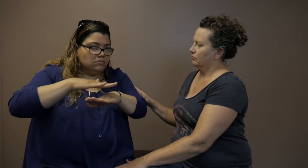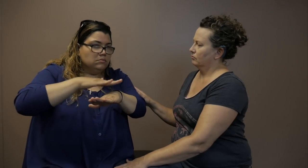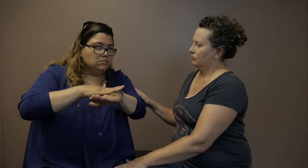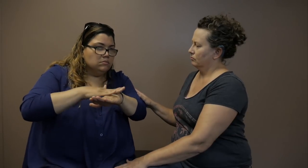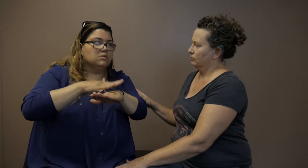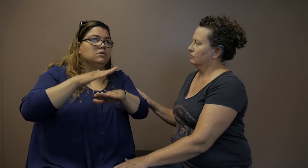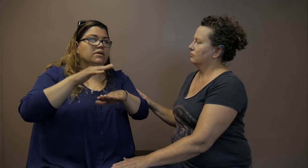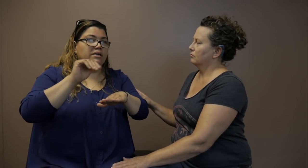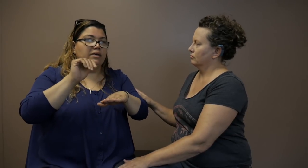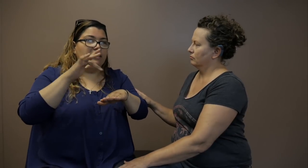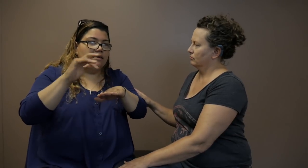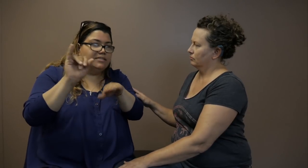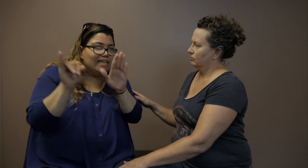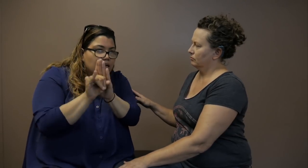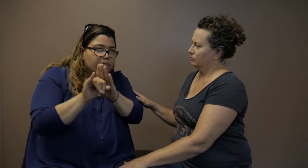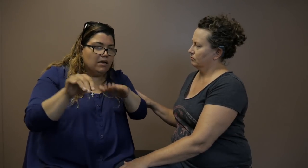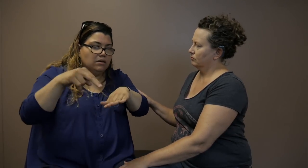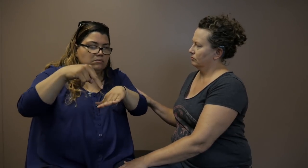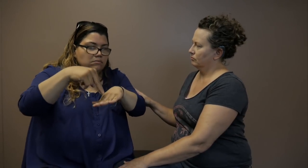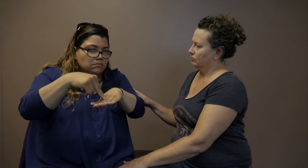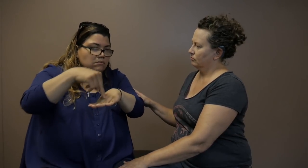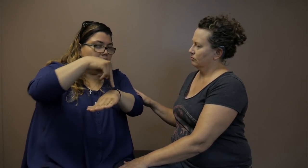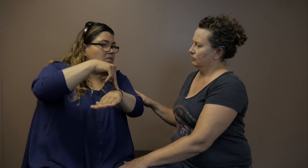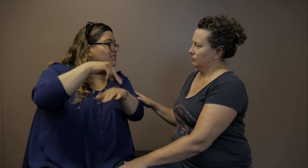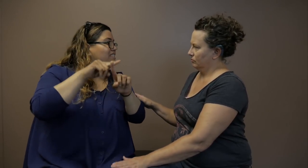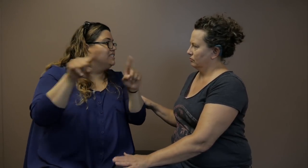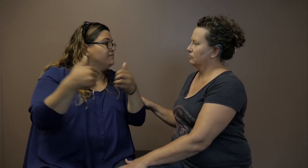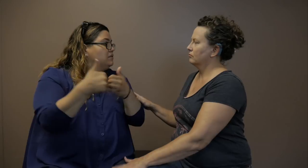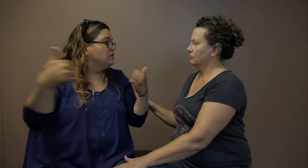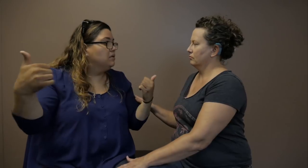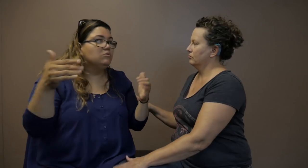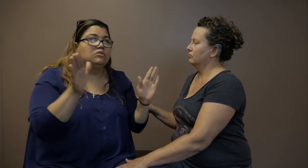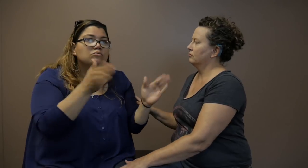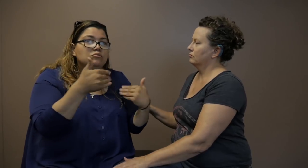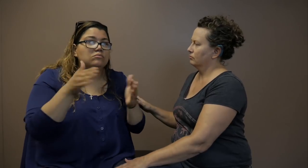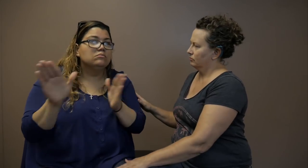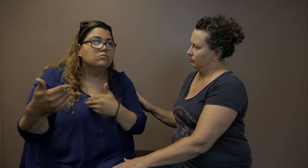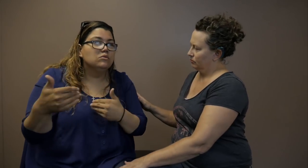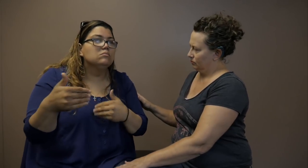floor to identify how to move between different rooms or spaces.